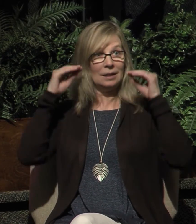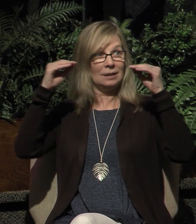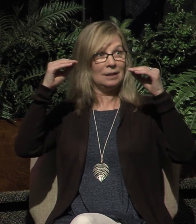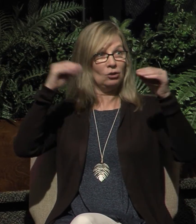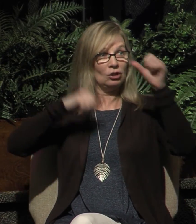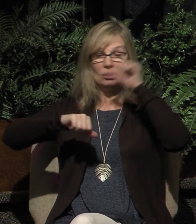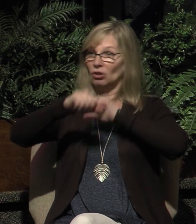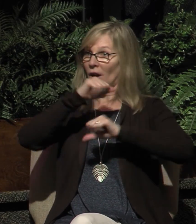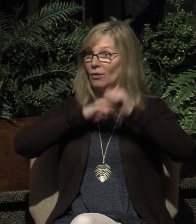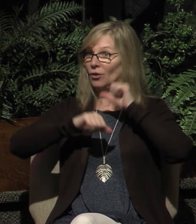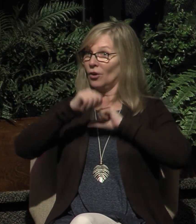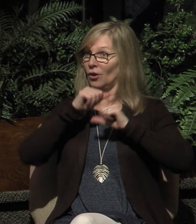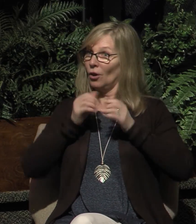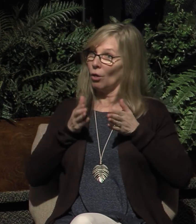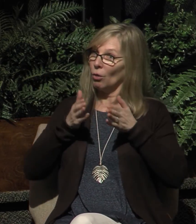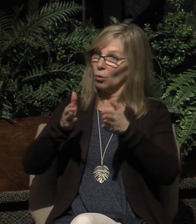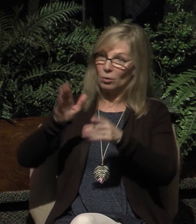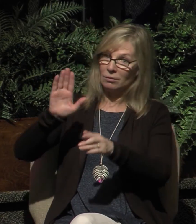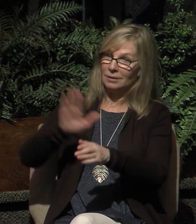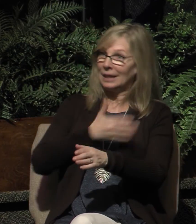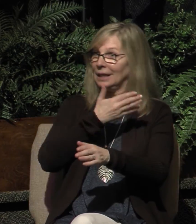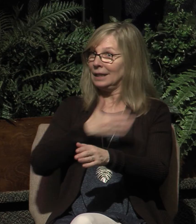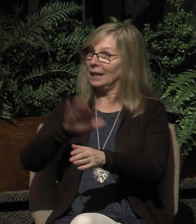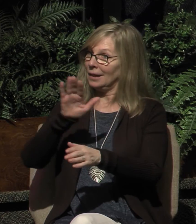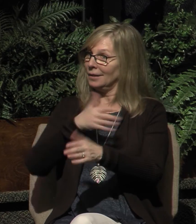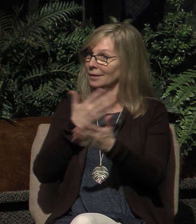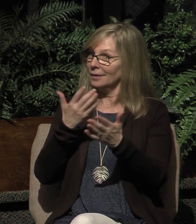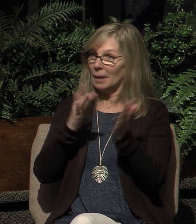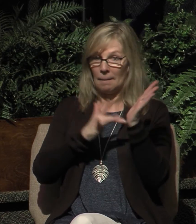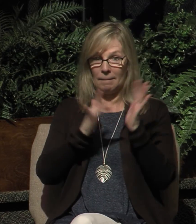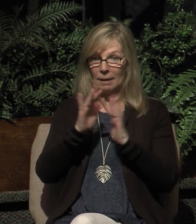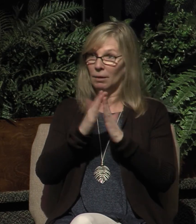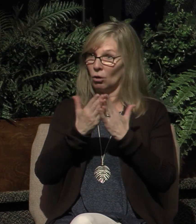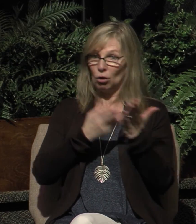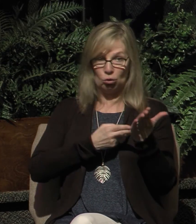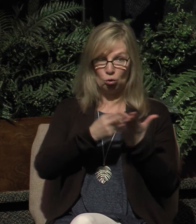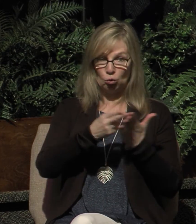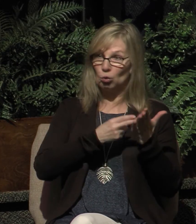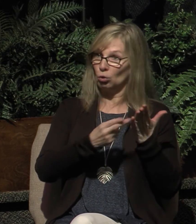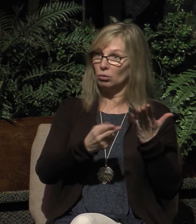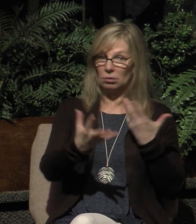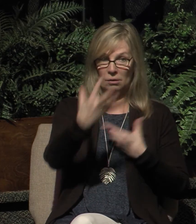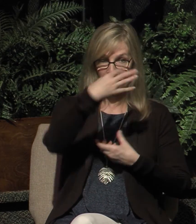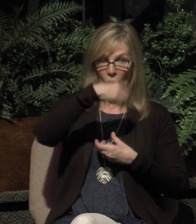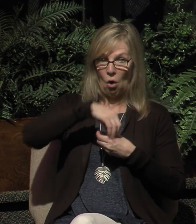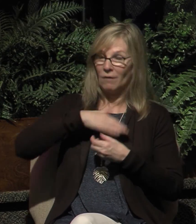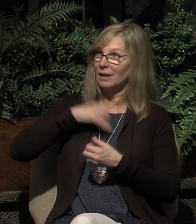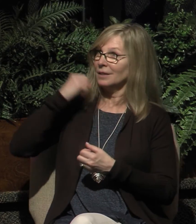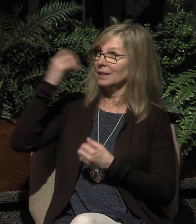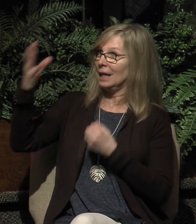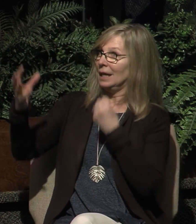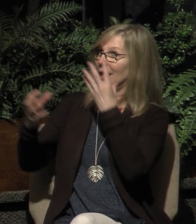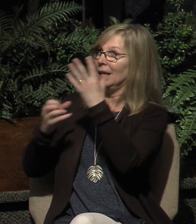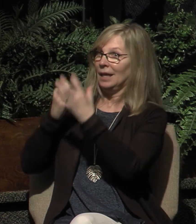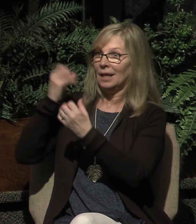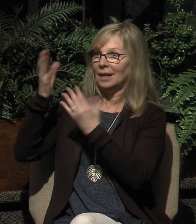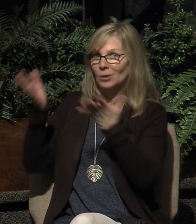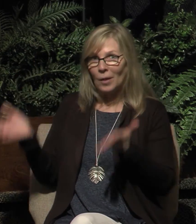we admonish one another biblical truths in our singing. don't know if you've ever really thought about that but listen to what Paul